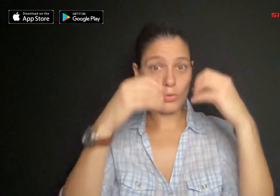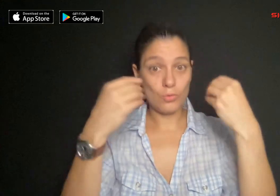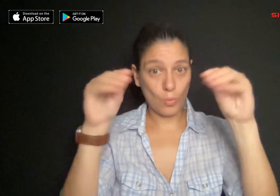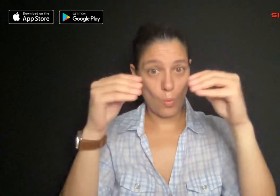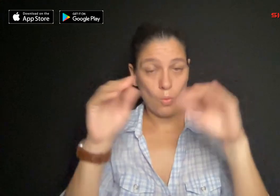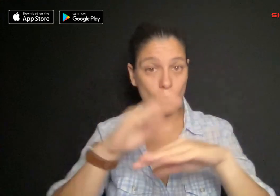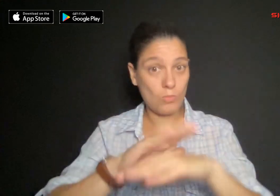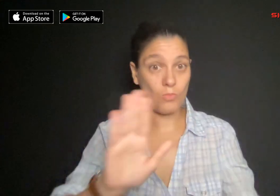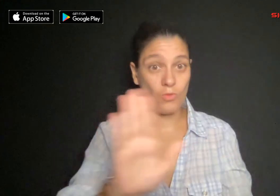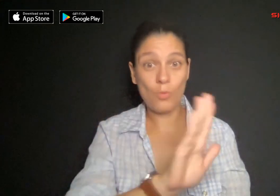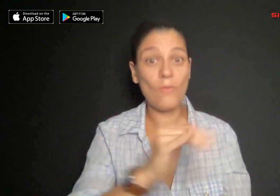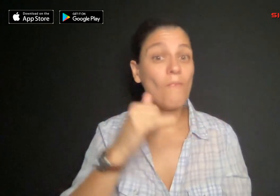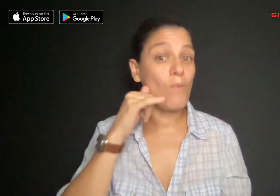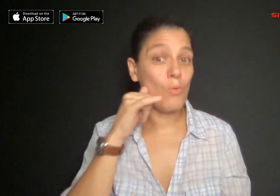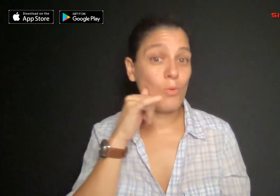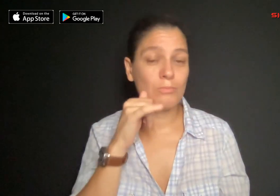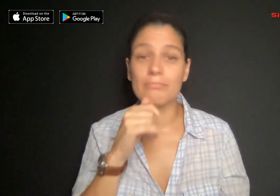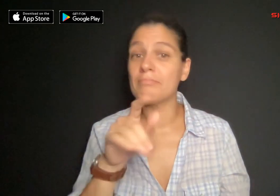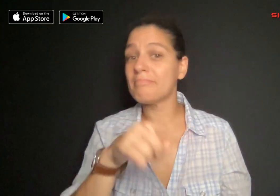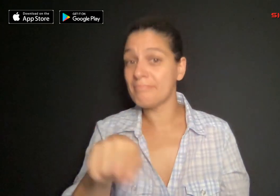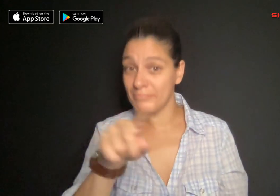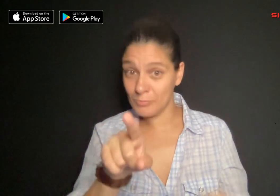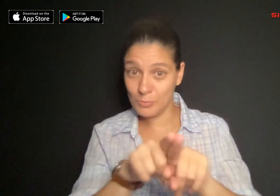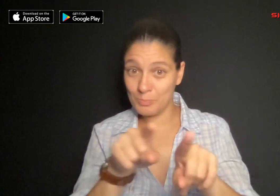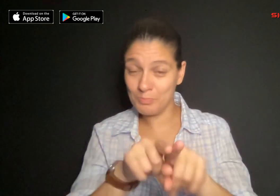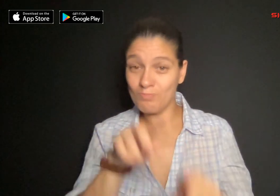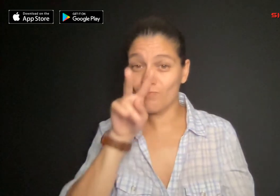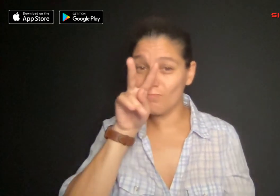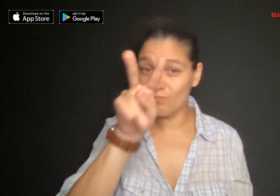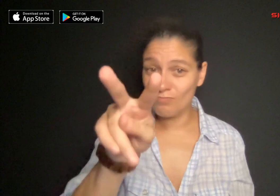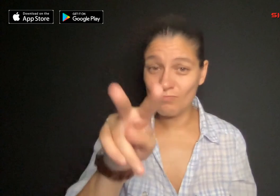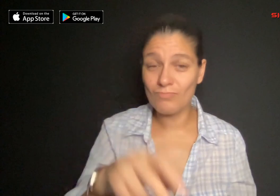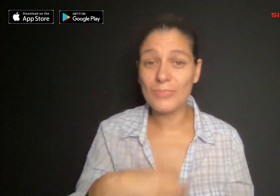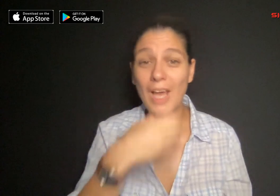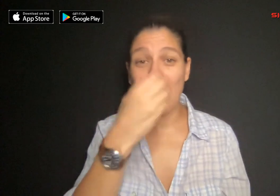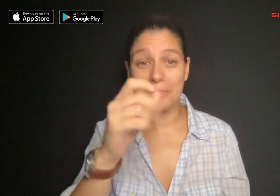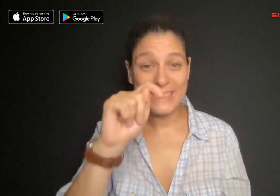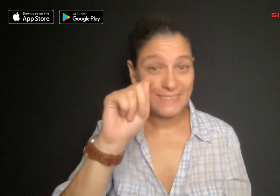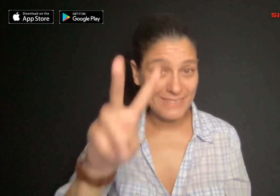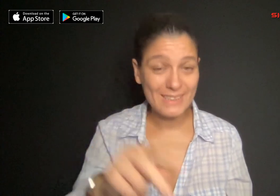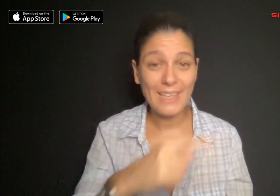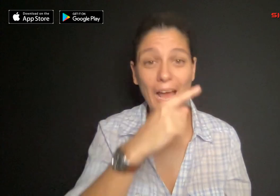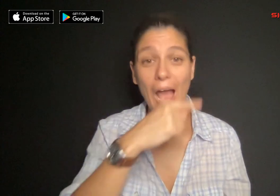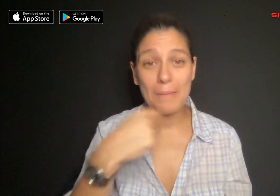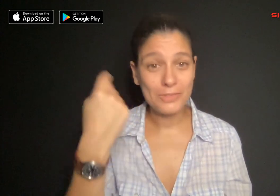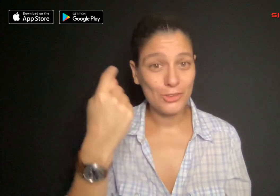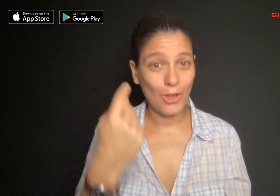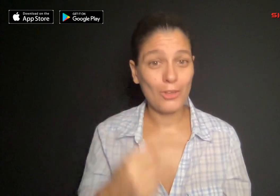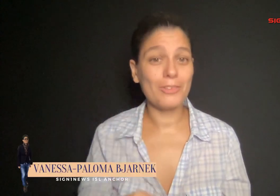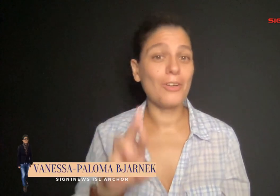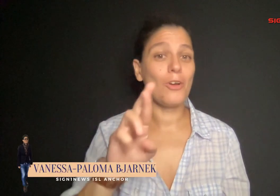on your smartphone. And you can also watch on Apple TV, Amazon, and Roku.